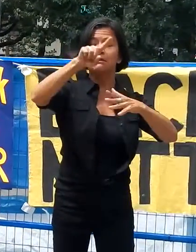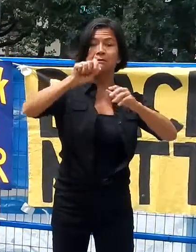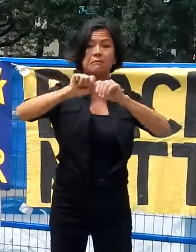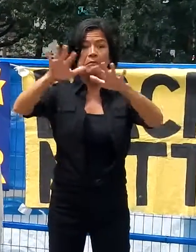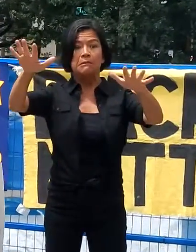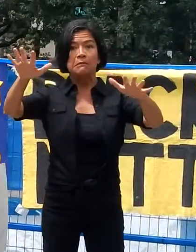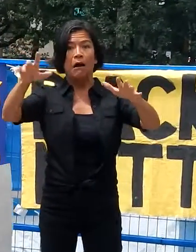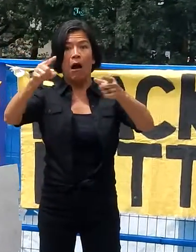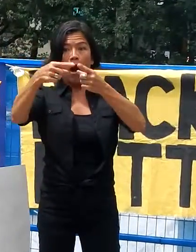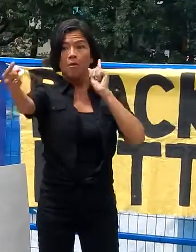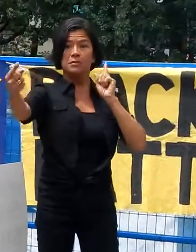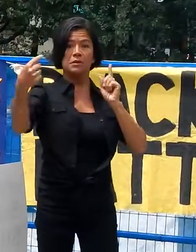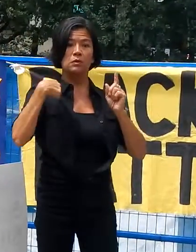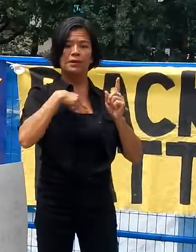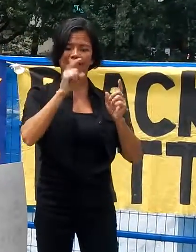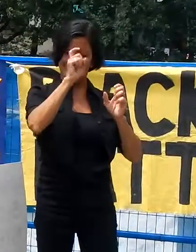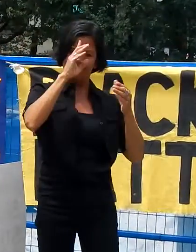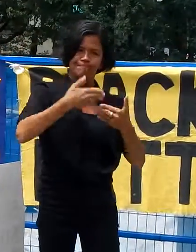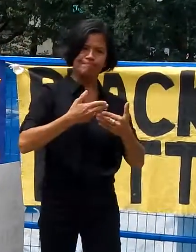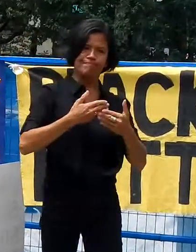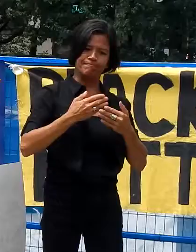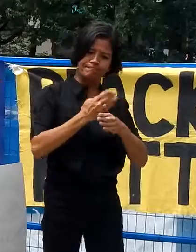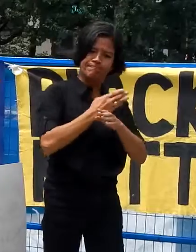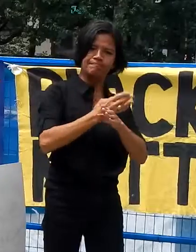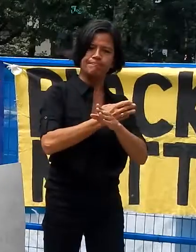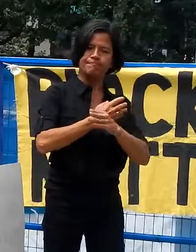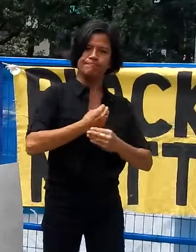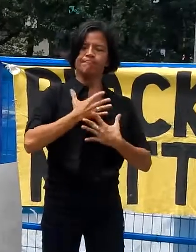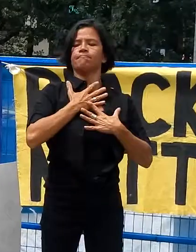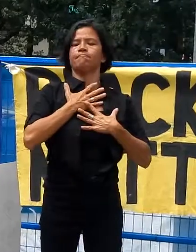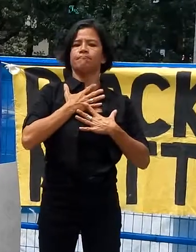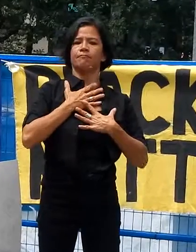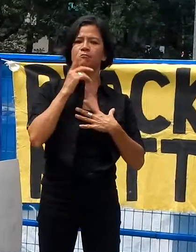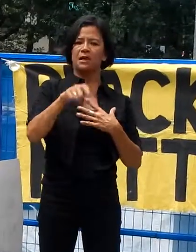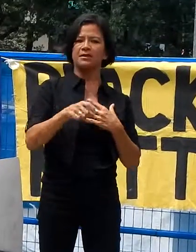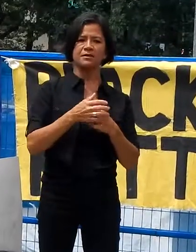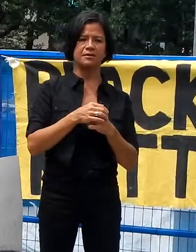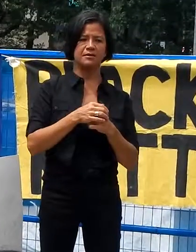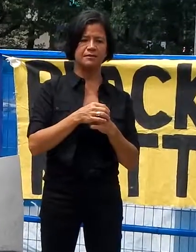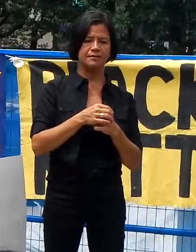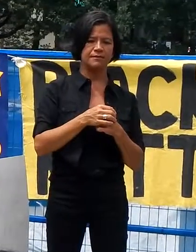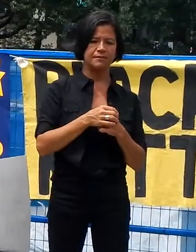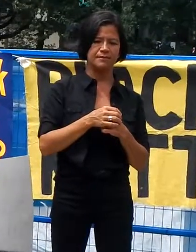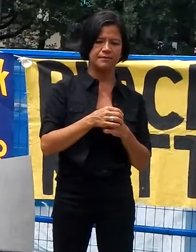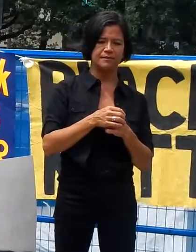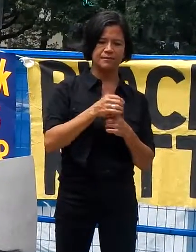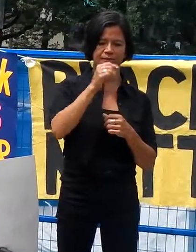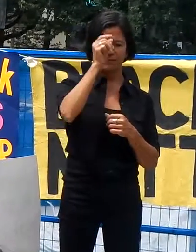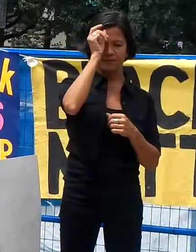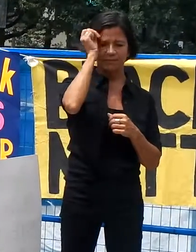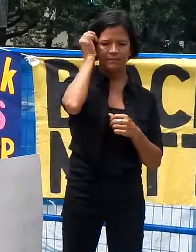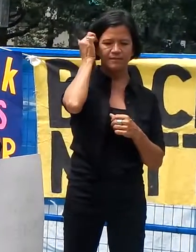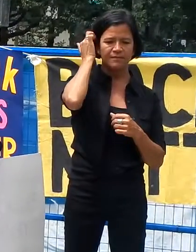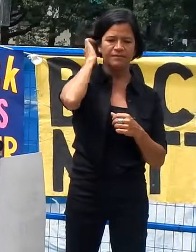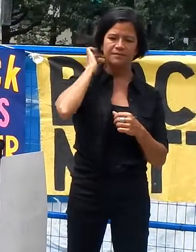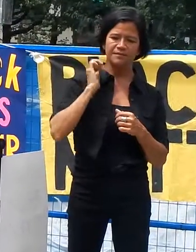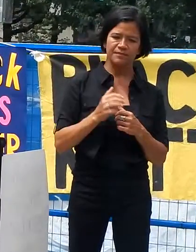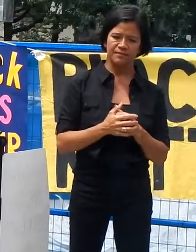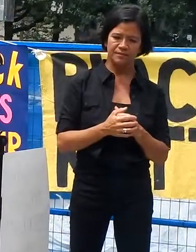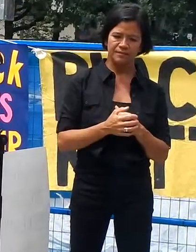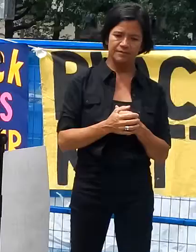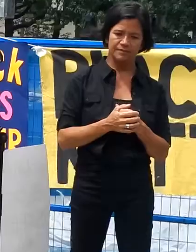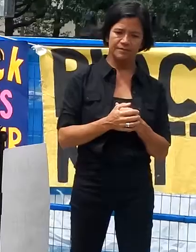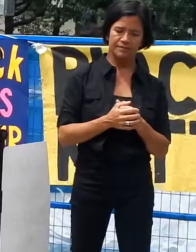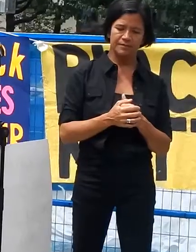opposite directions. Because of change of direction, because a change of direction can